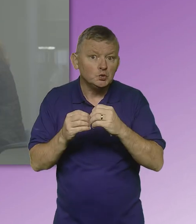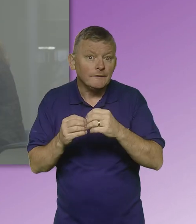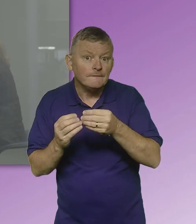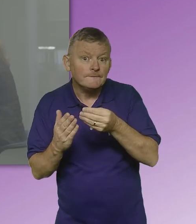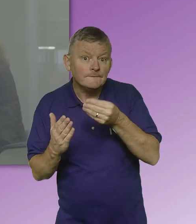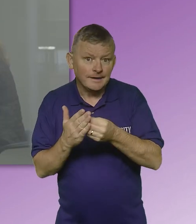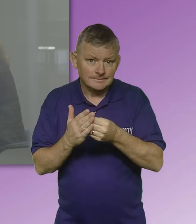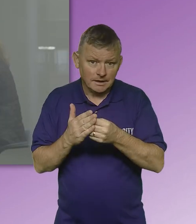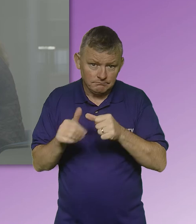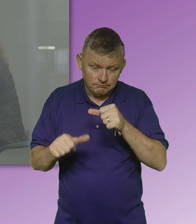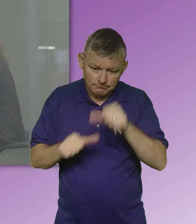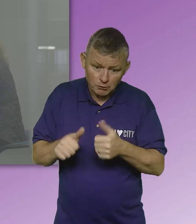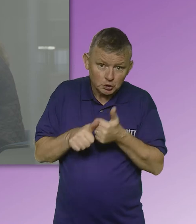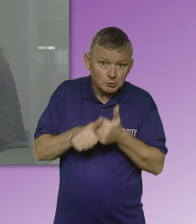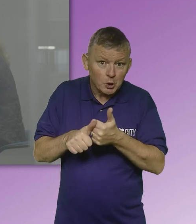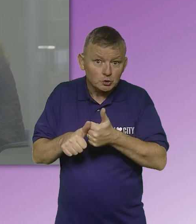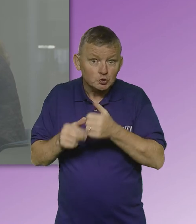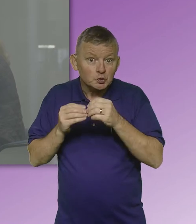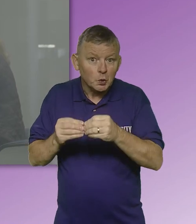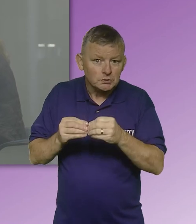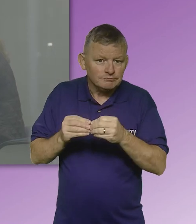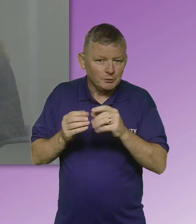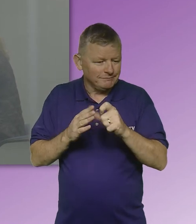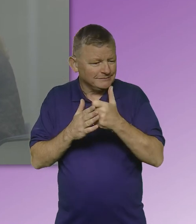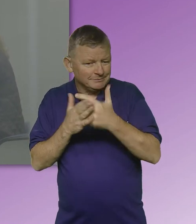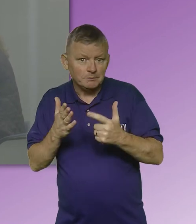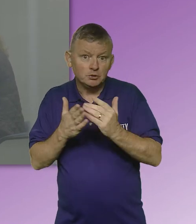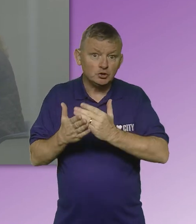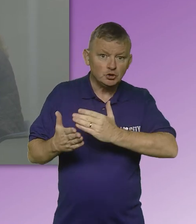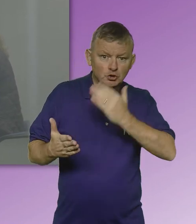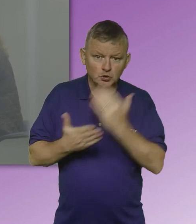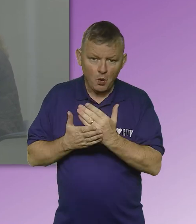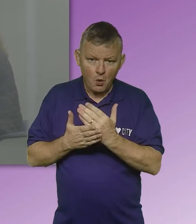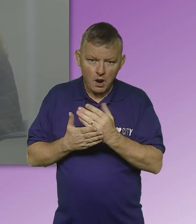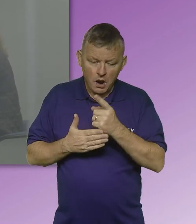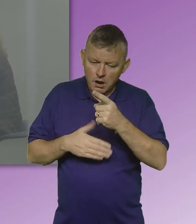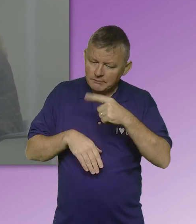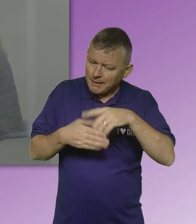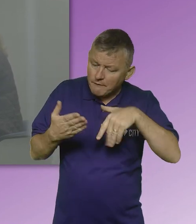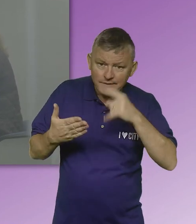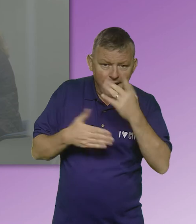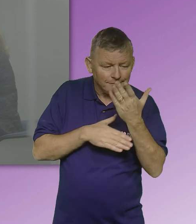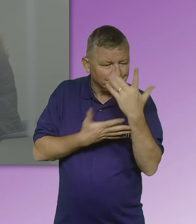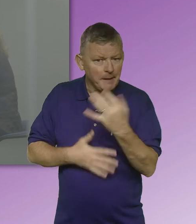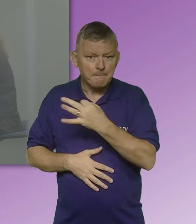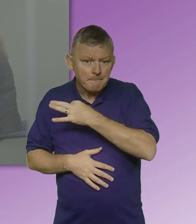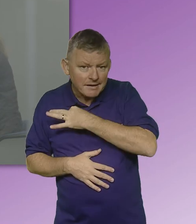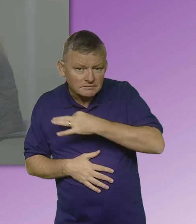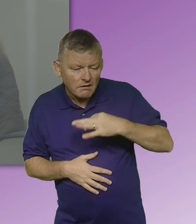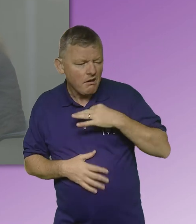funding procedures that support students with a disability, ensuring that adequate time off for medical and other appointments do not